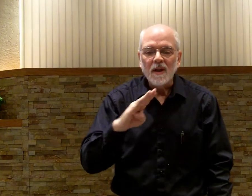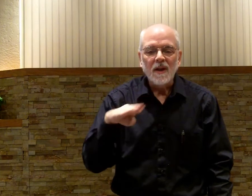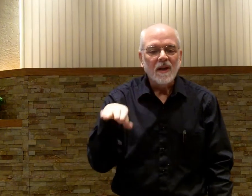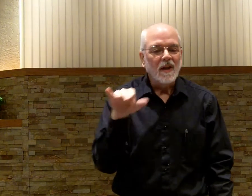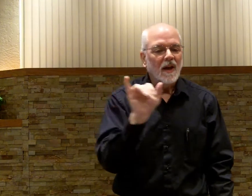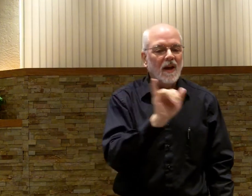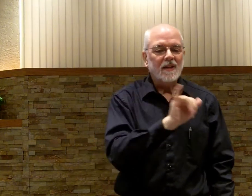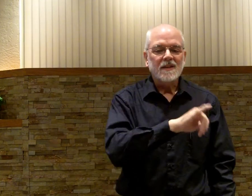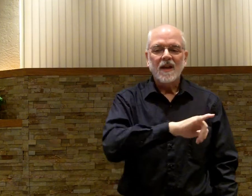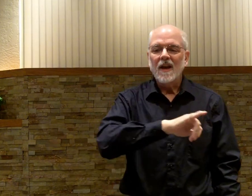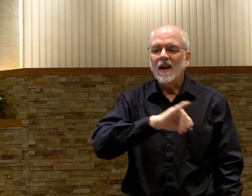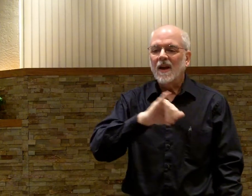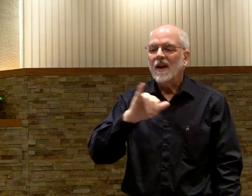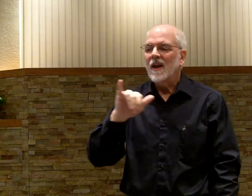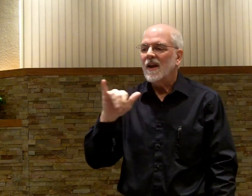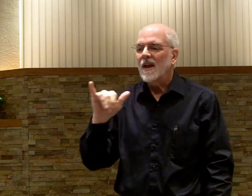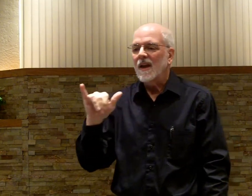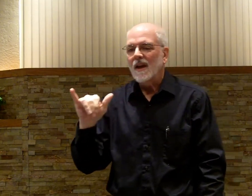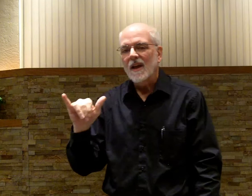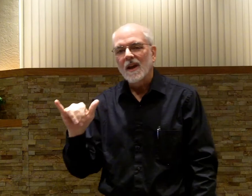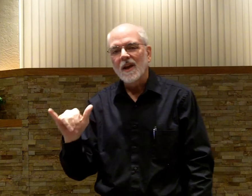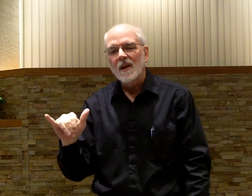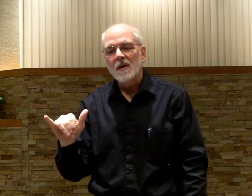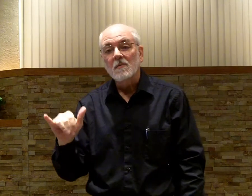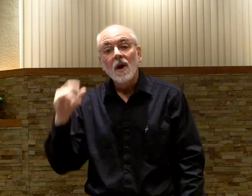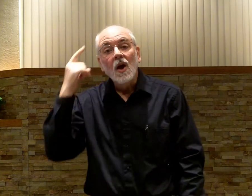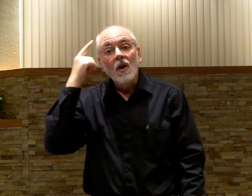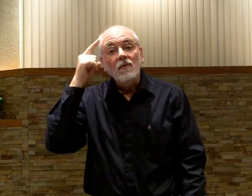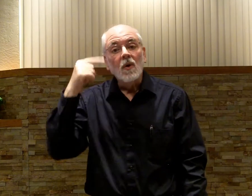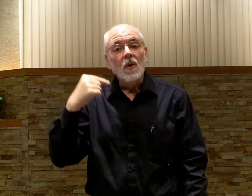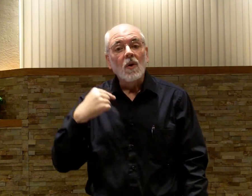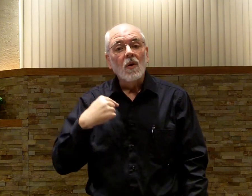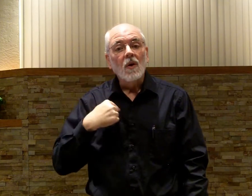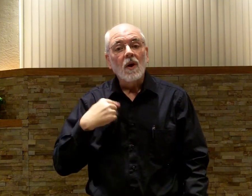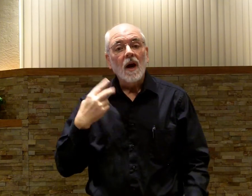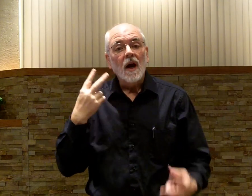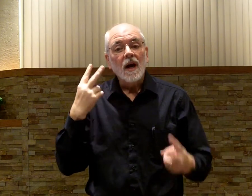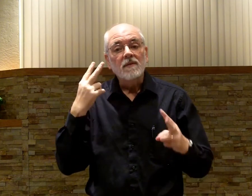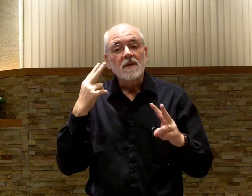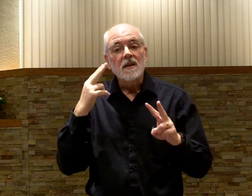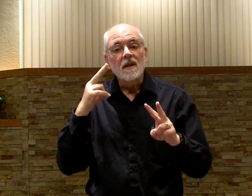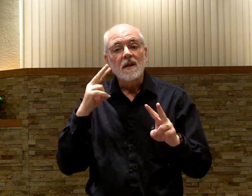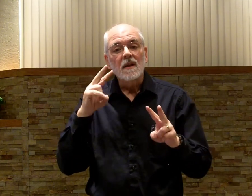the same, for I've seen